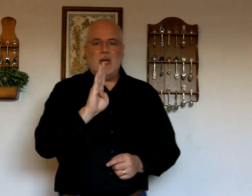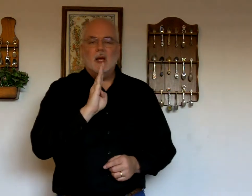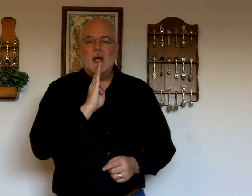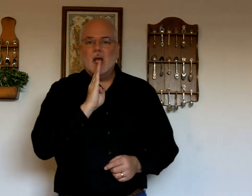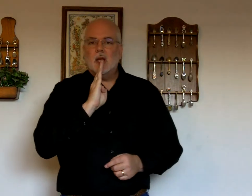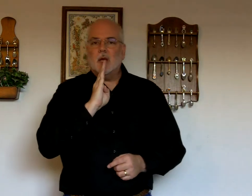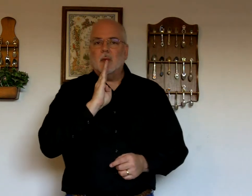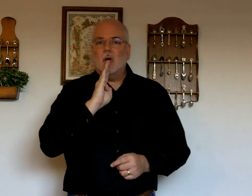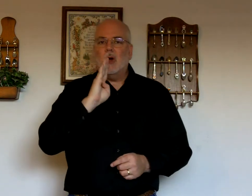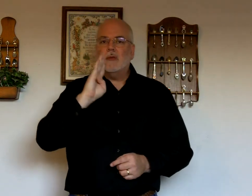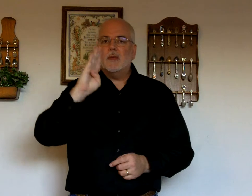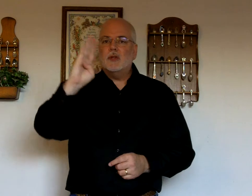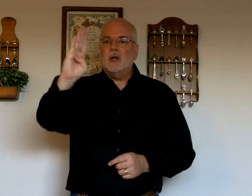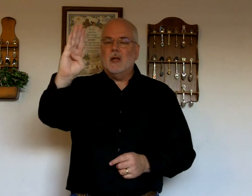coming off the chin